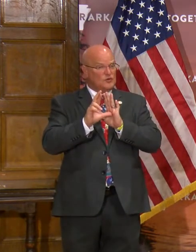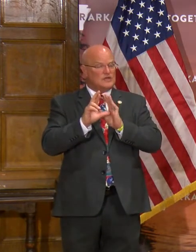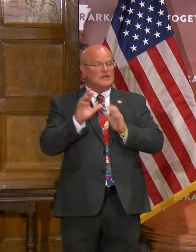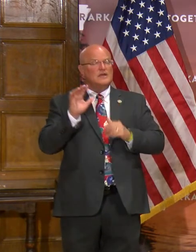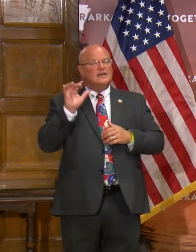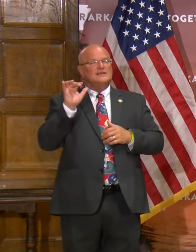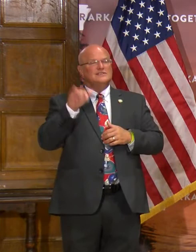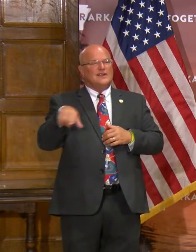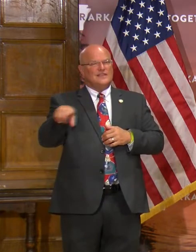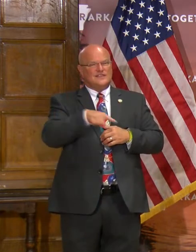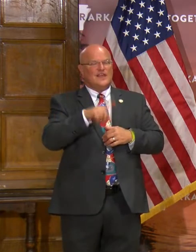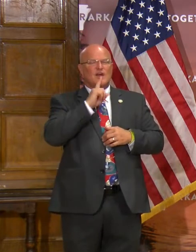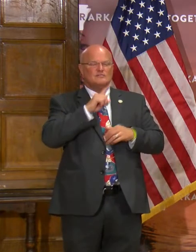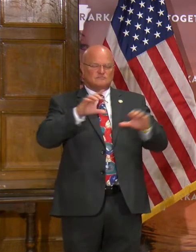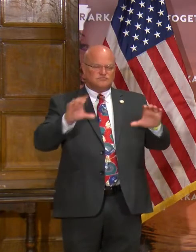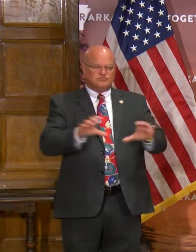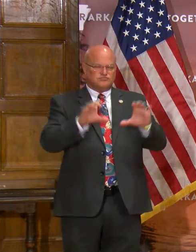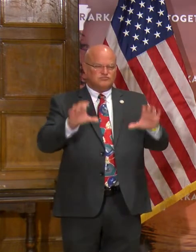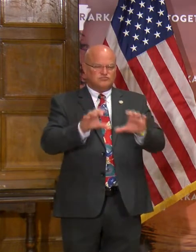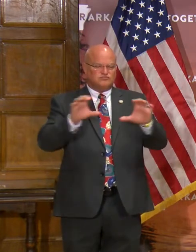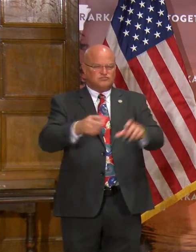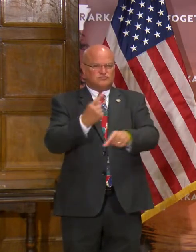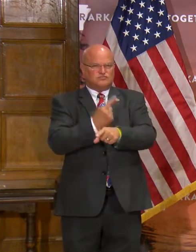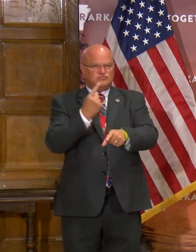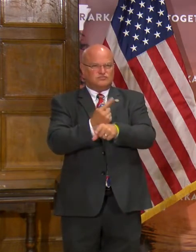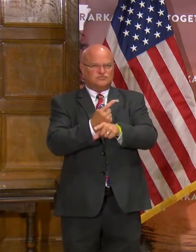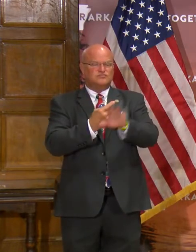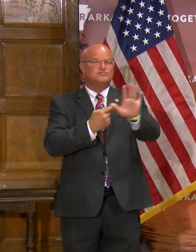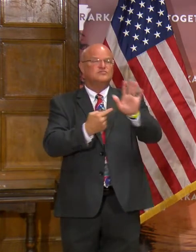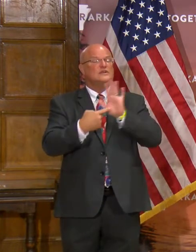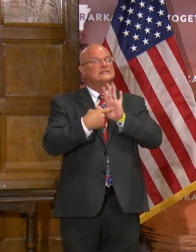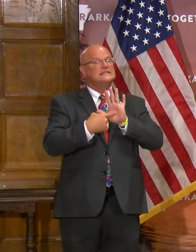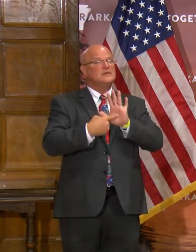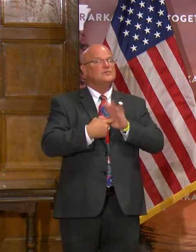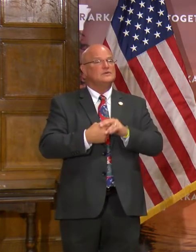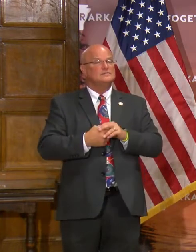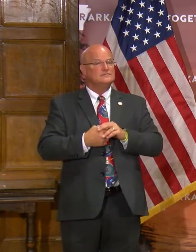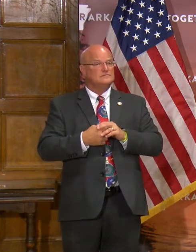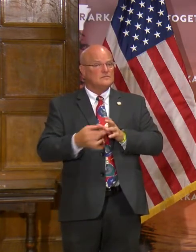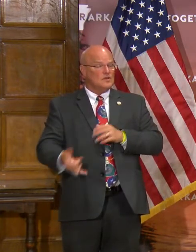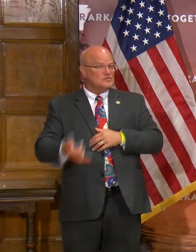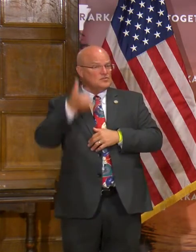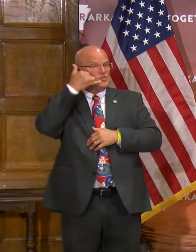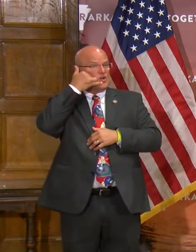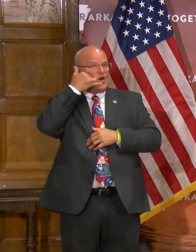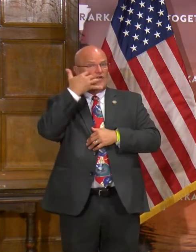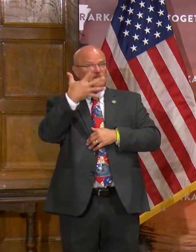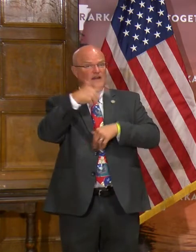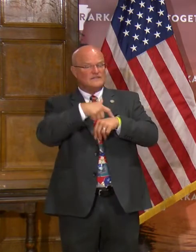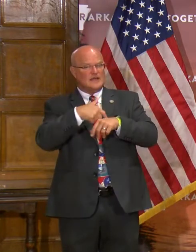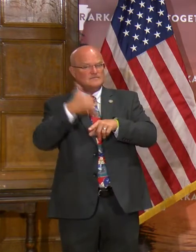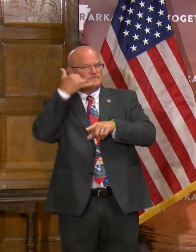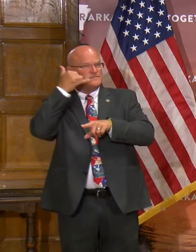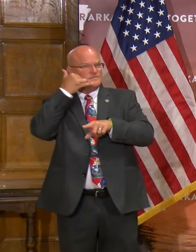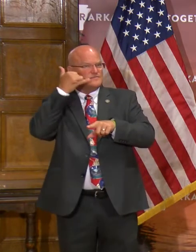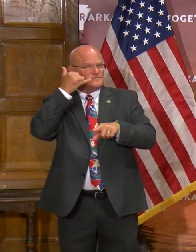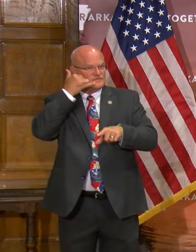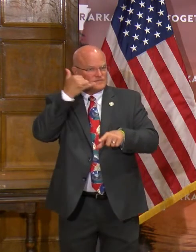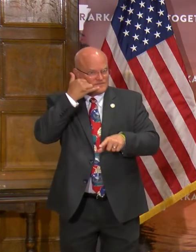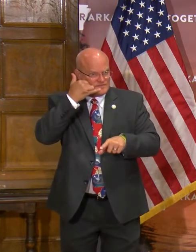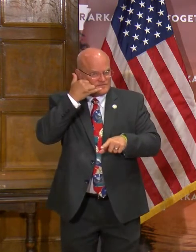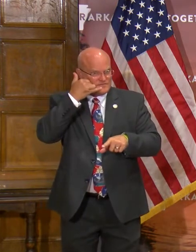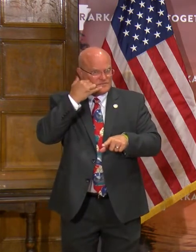they are acted timely. For example, do you call five times in a row to someone